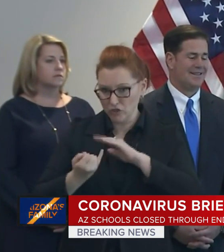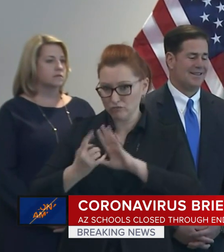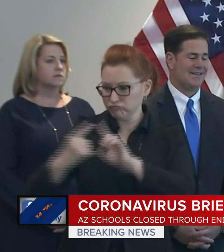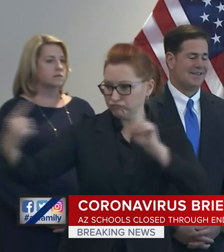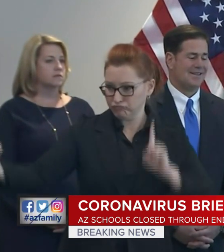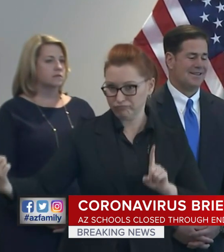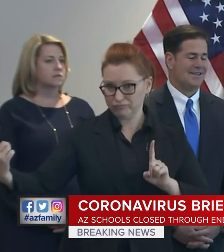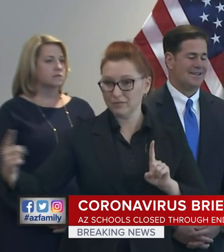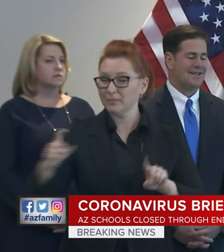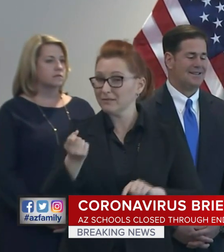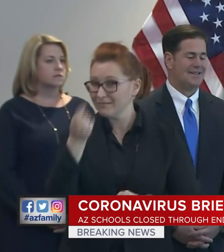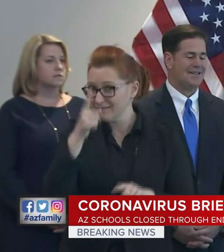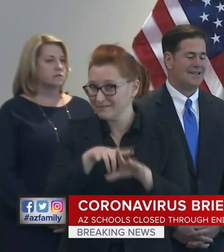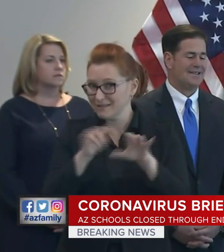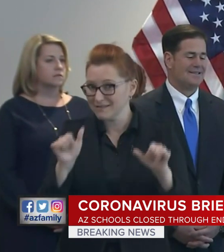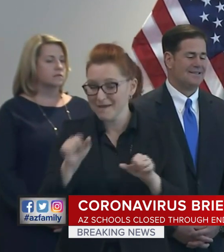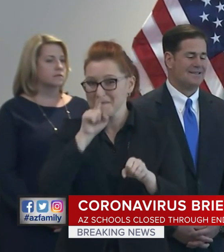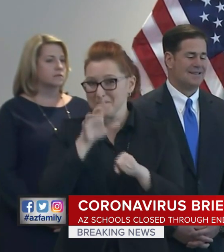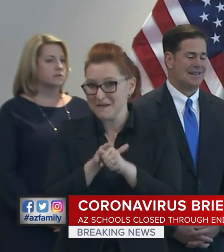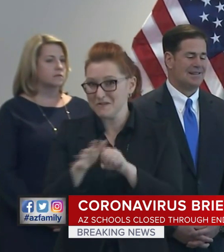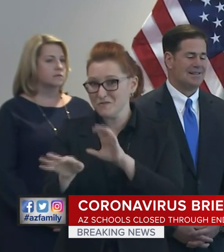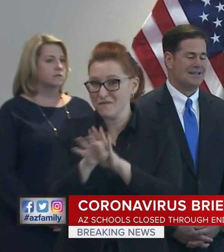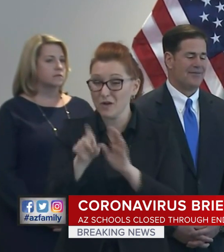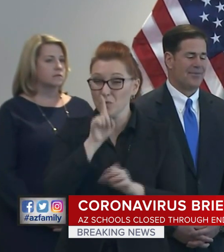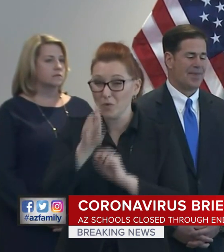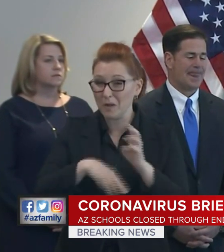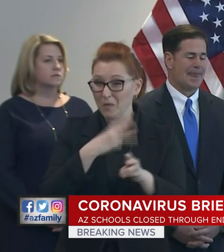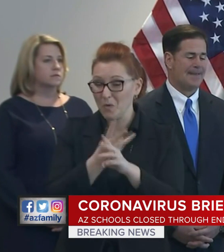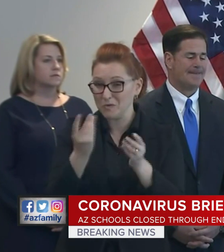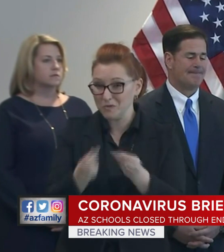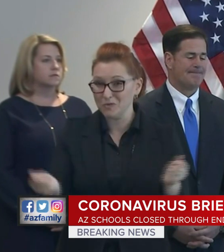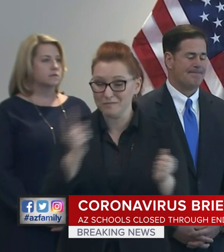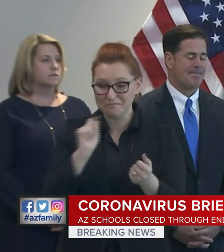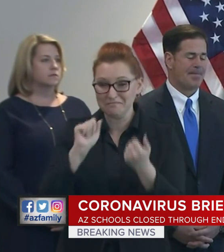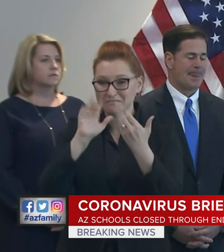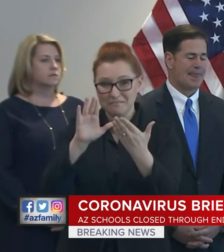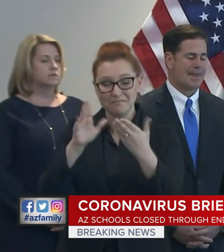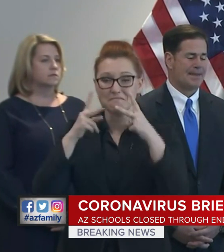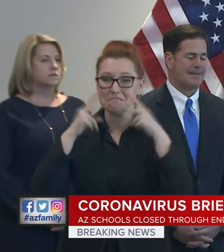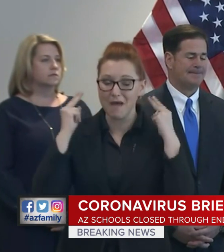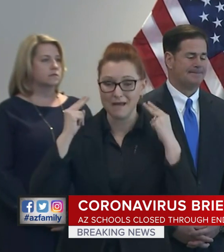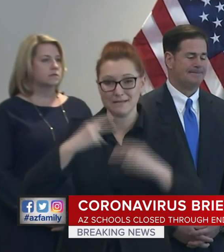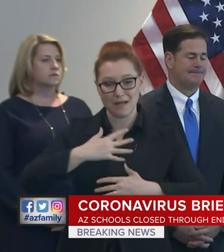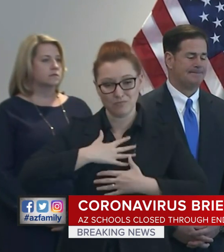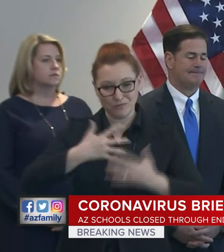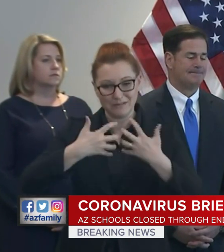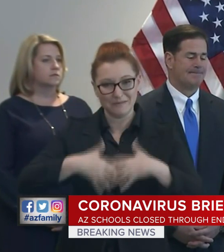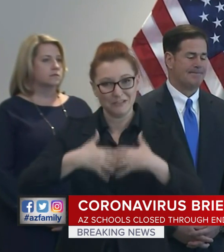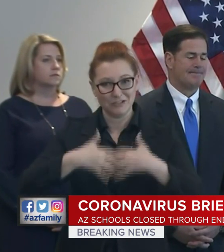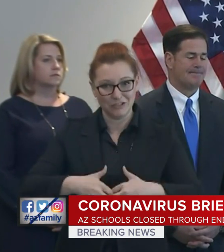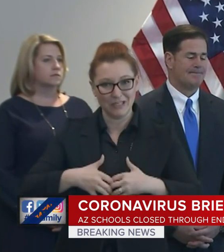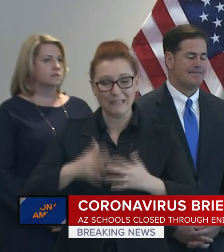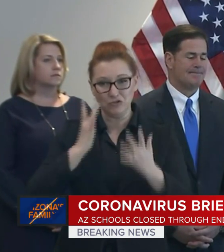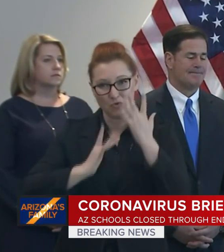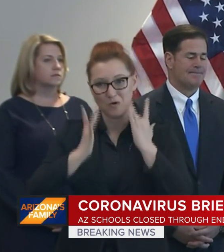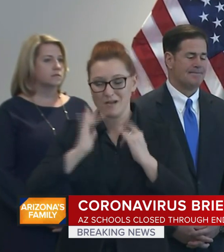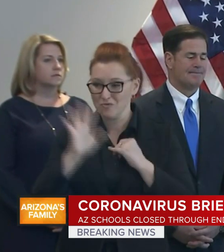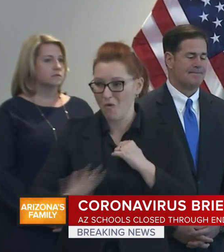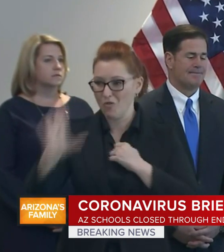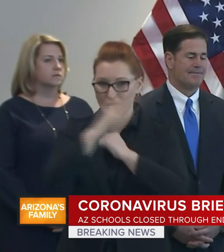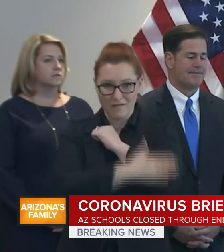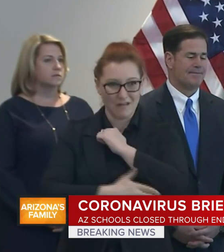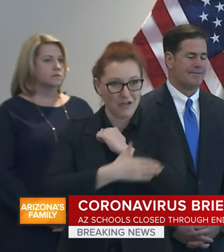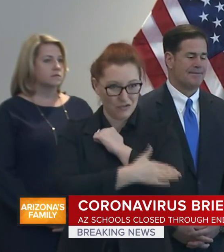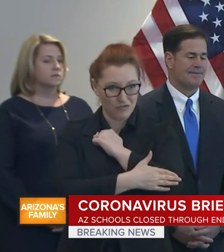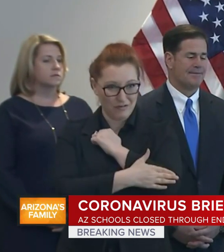also committed to finding real-world solutions to address the mask and ventilator shortages nationwide required